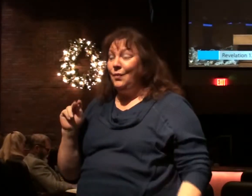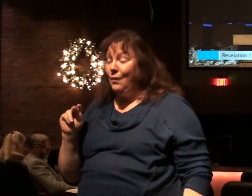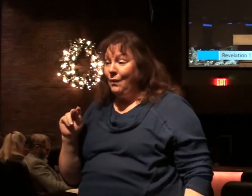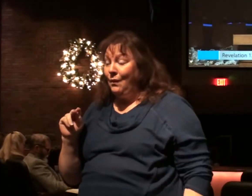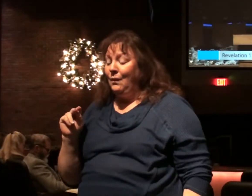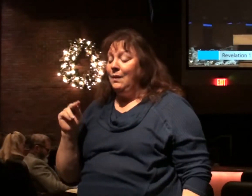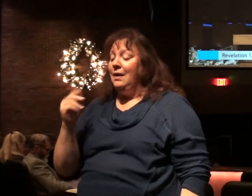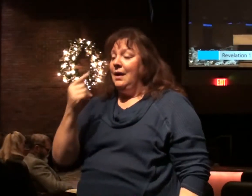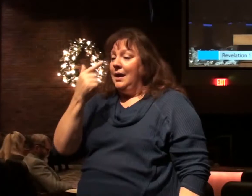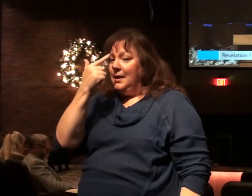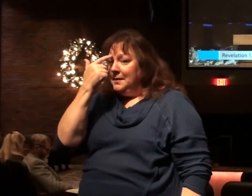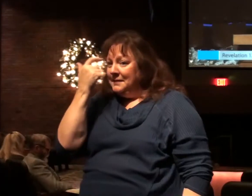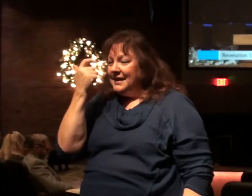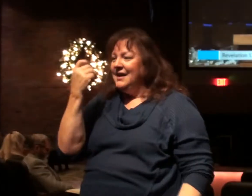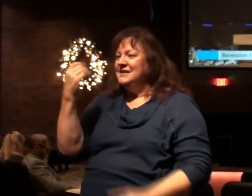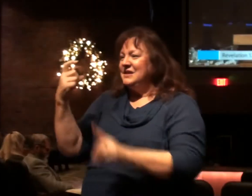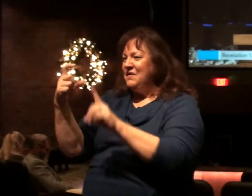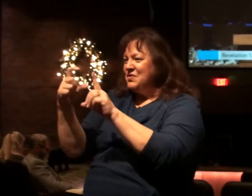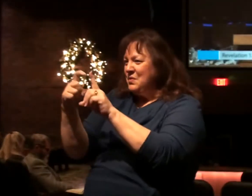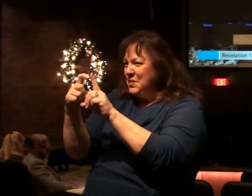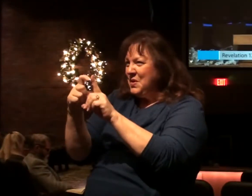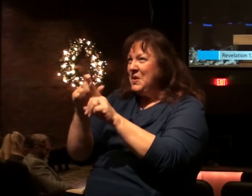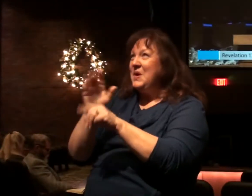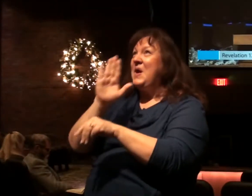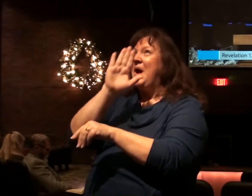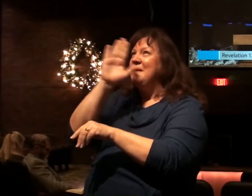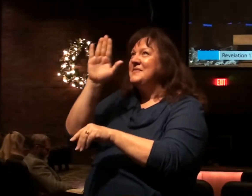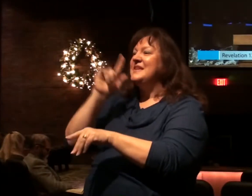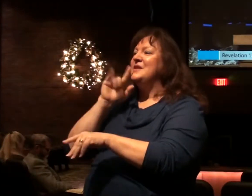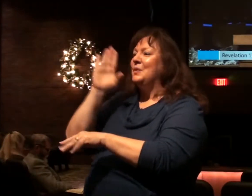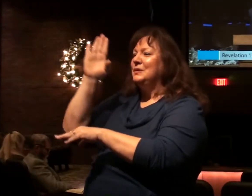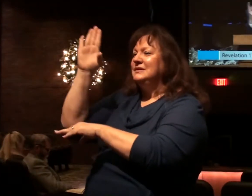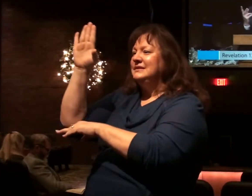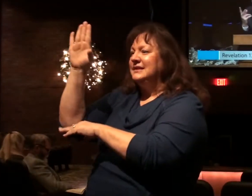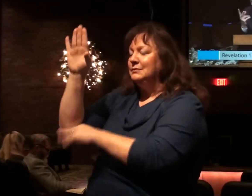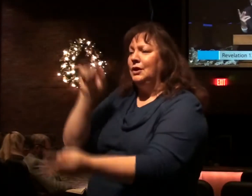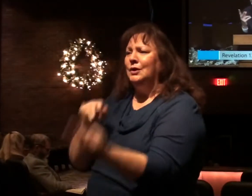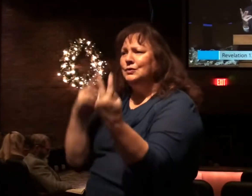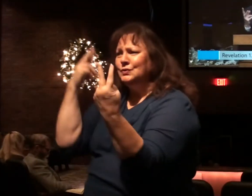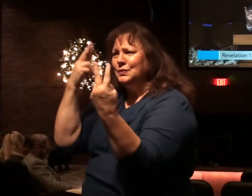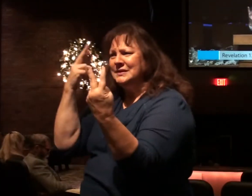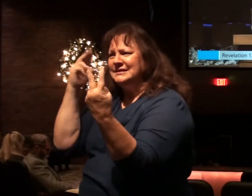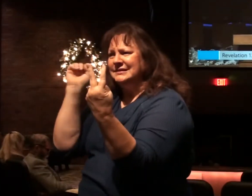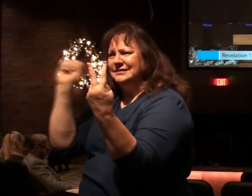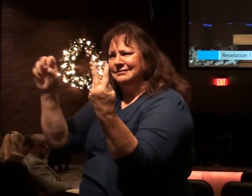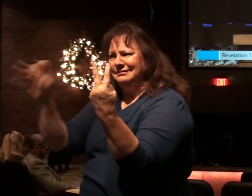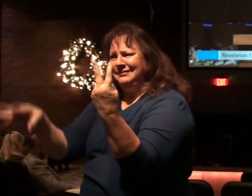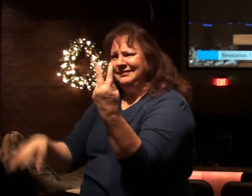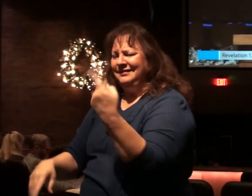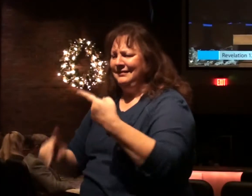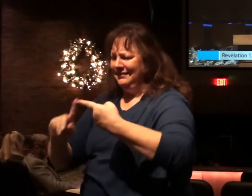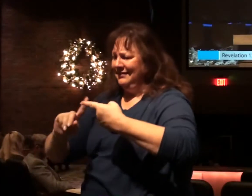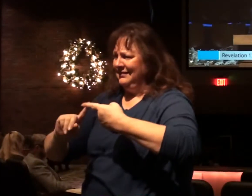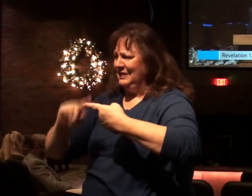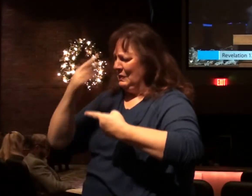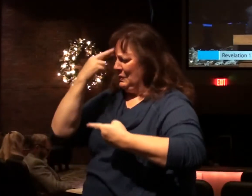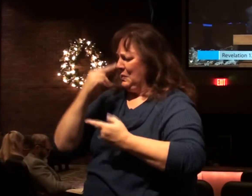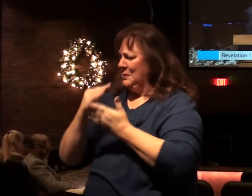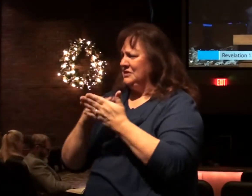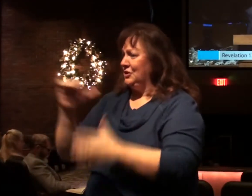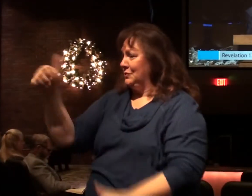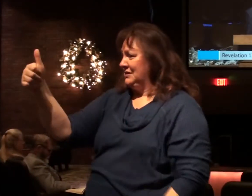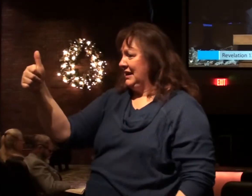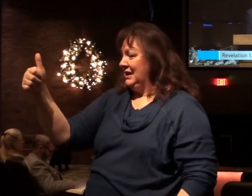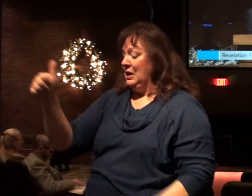because of the word of their testimony. Two reasons given. You know, Romans 10